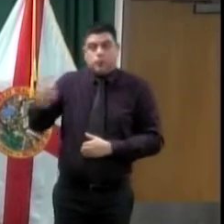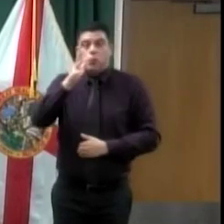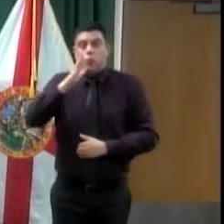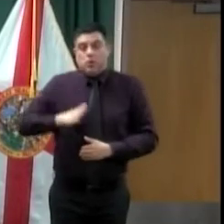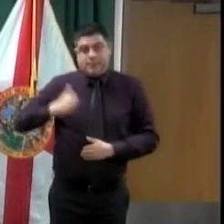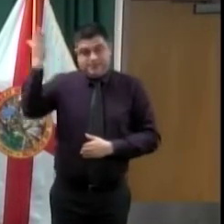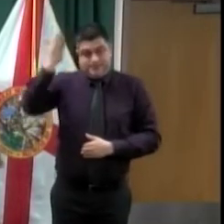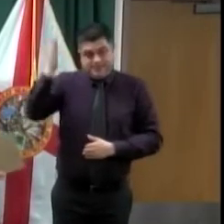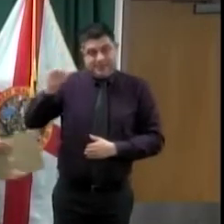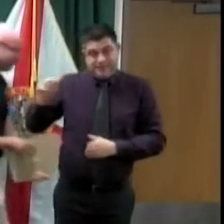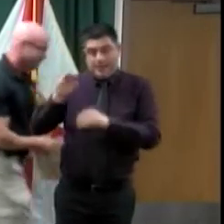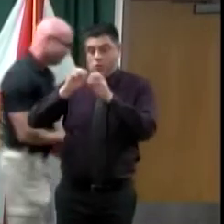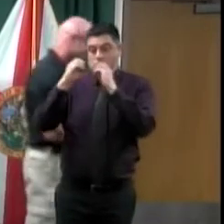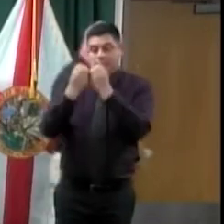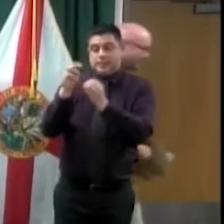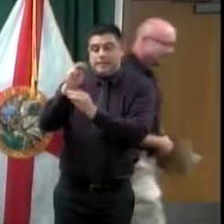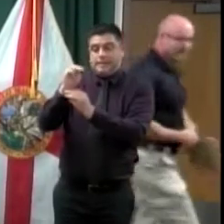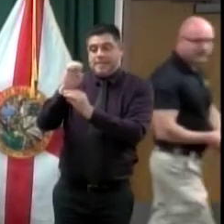Thank you, Alan. Thank you.